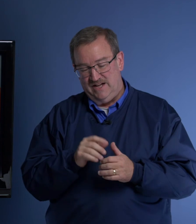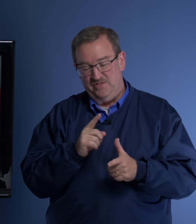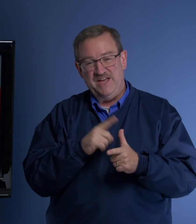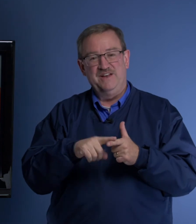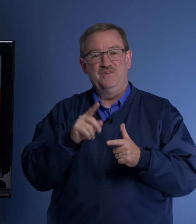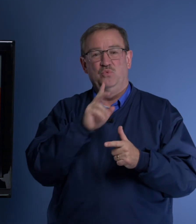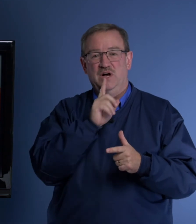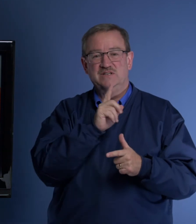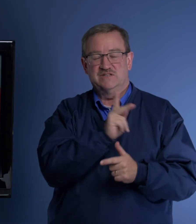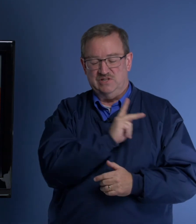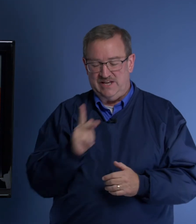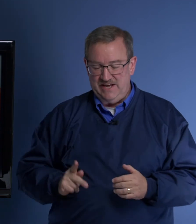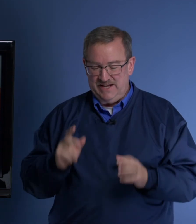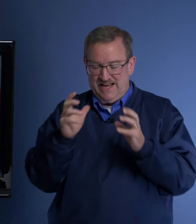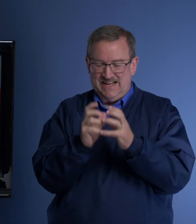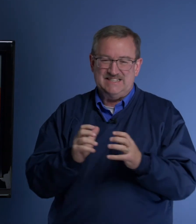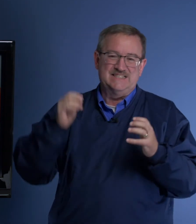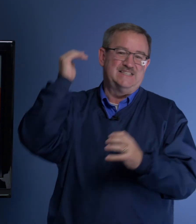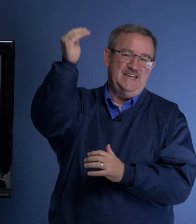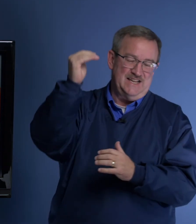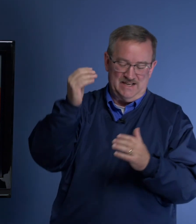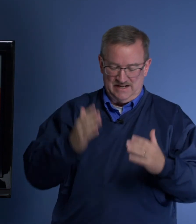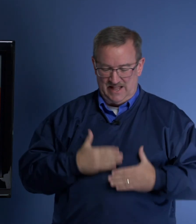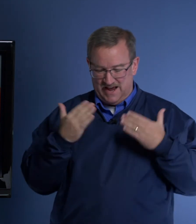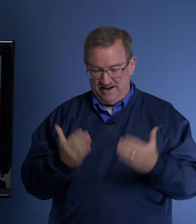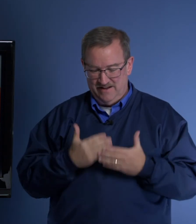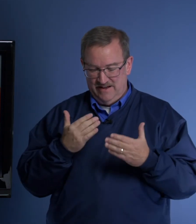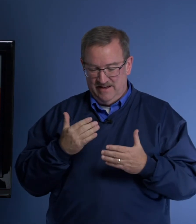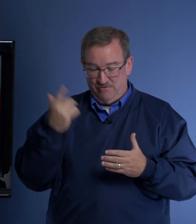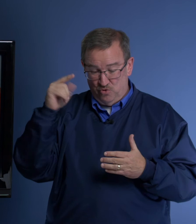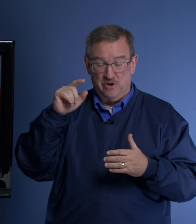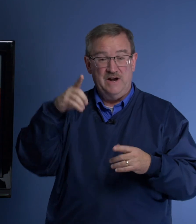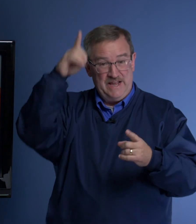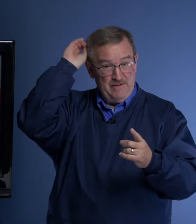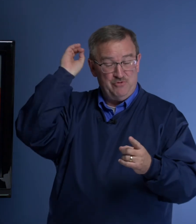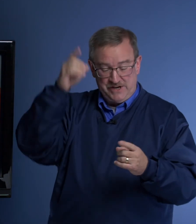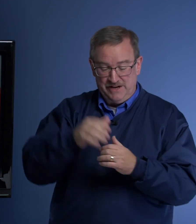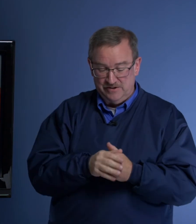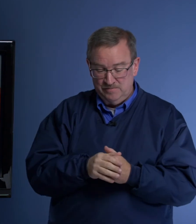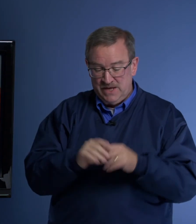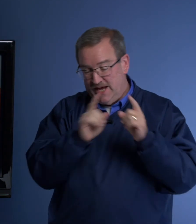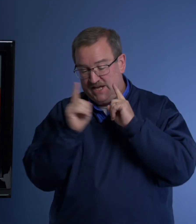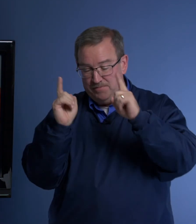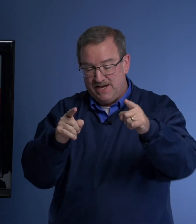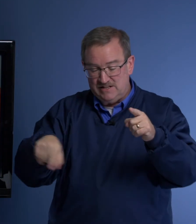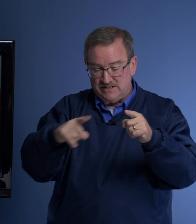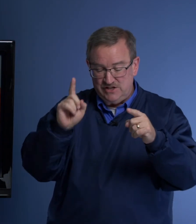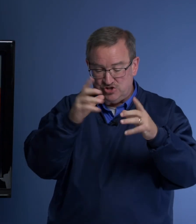Then was the king exceeding glad for him, for Daniel. And he commanded that they should